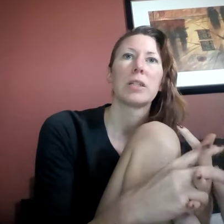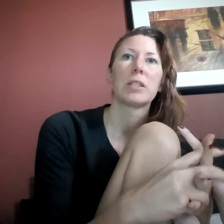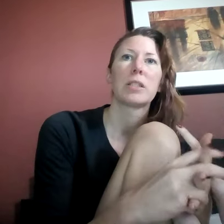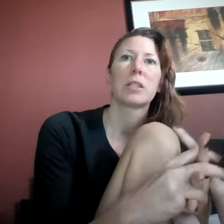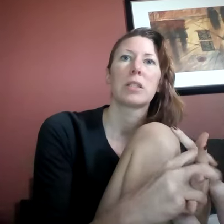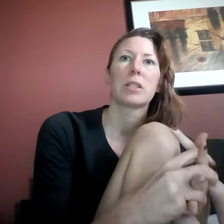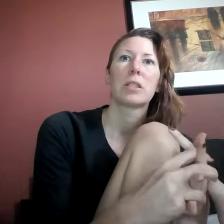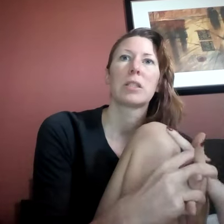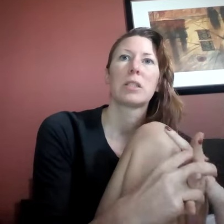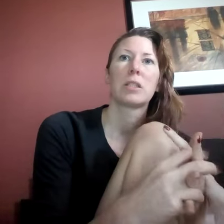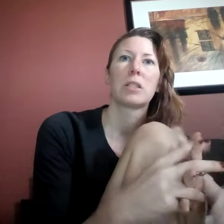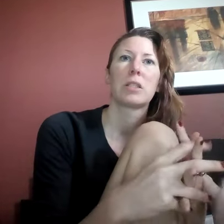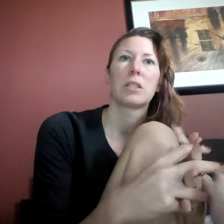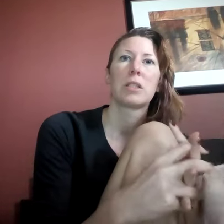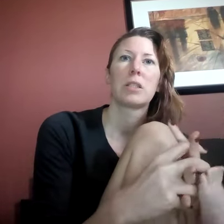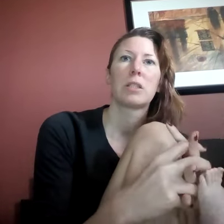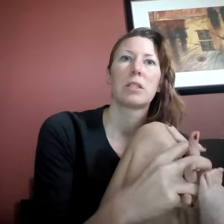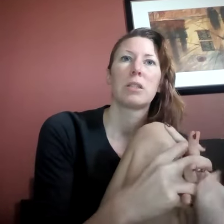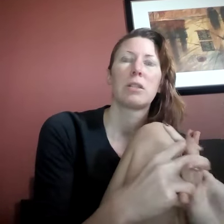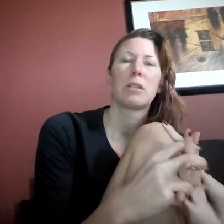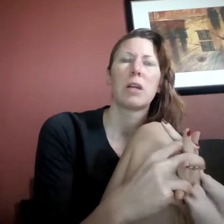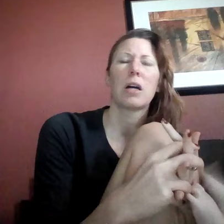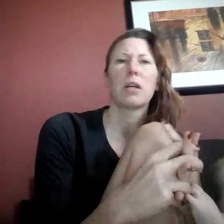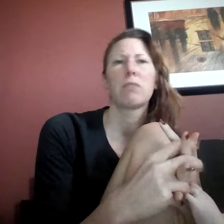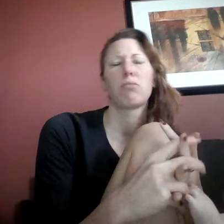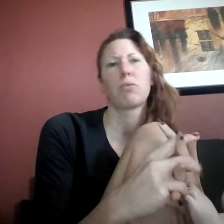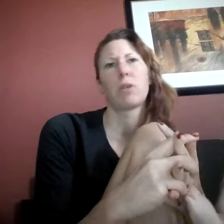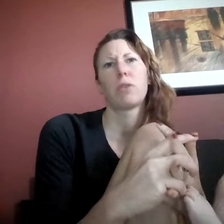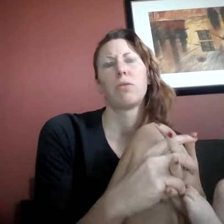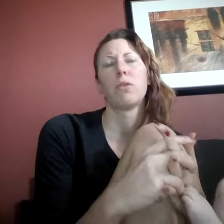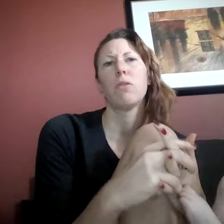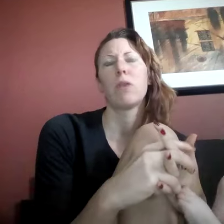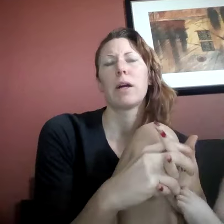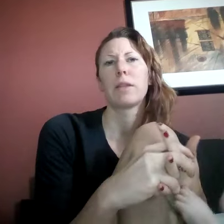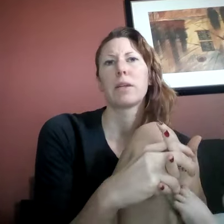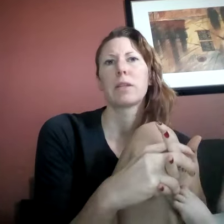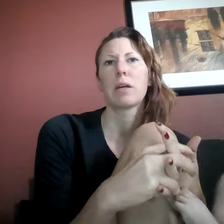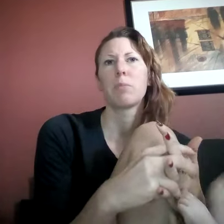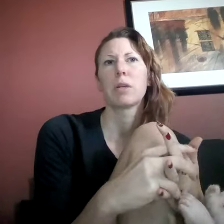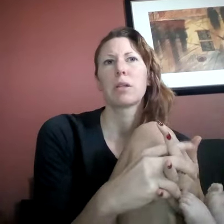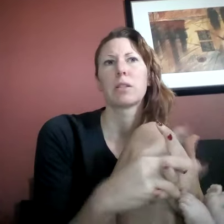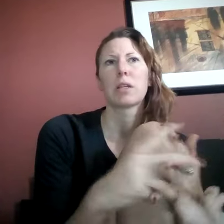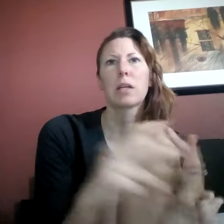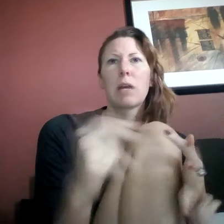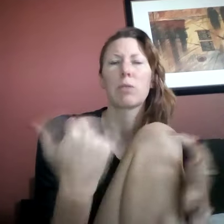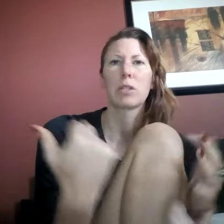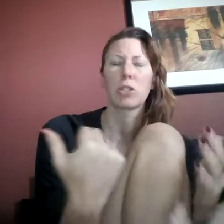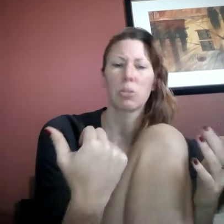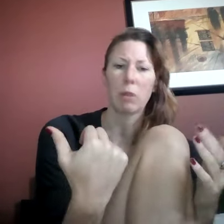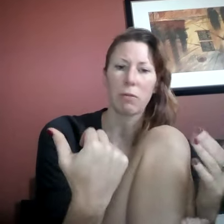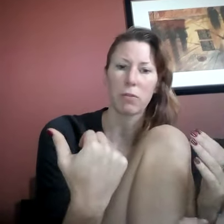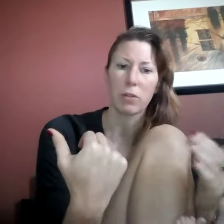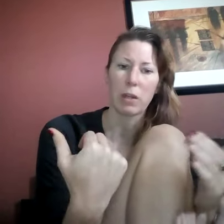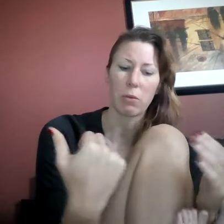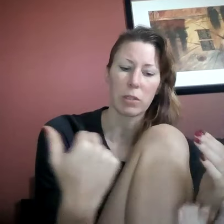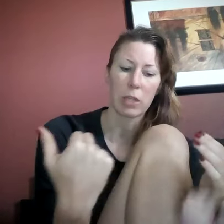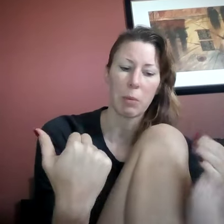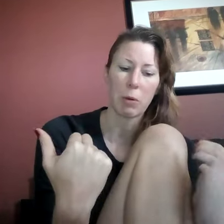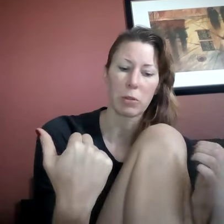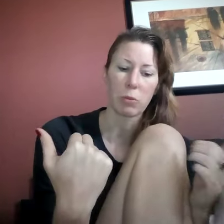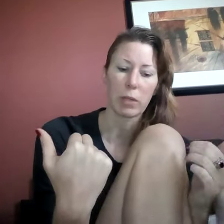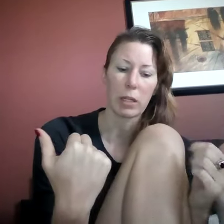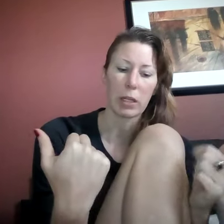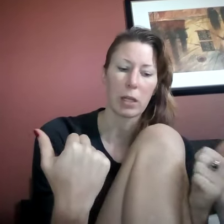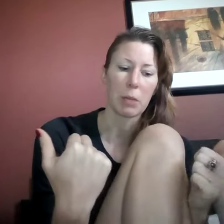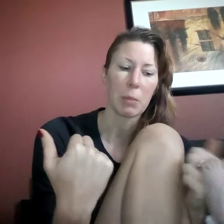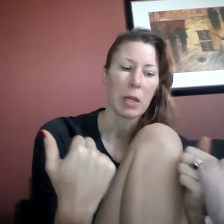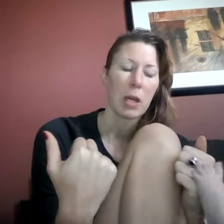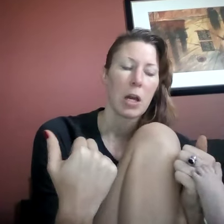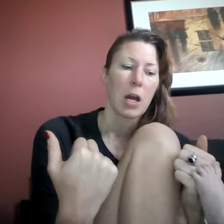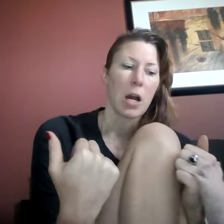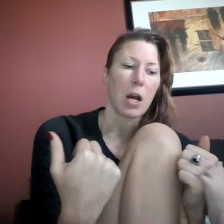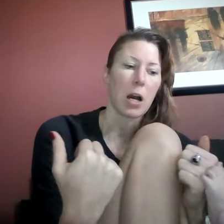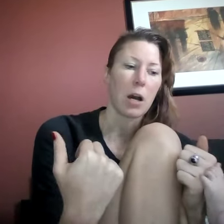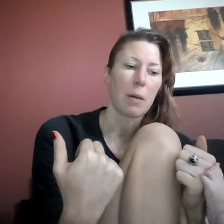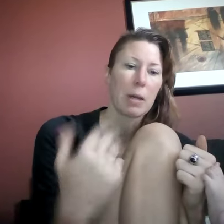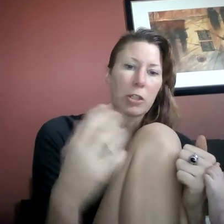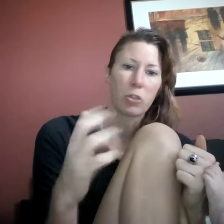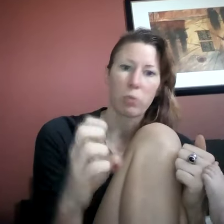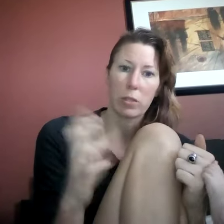I don't know, I think that because I was touching my foot that one time I was waking up and squeezed